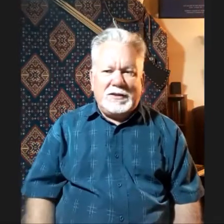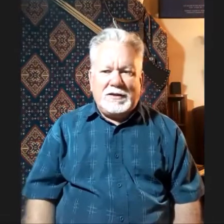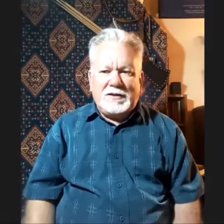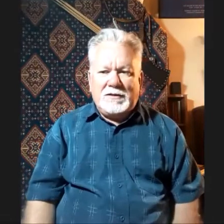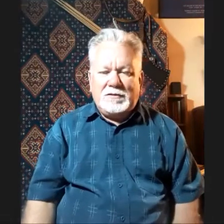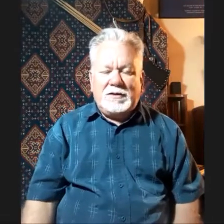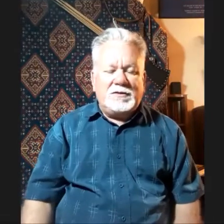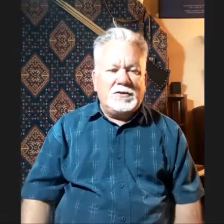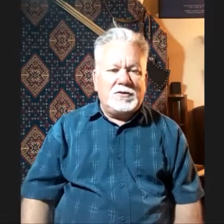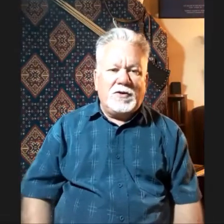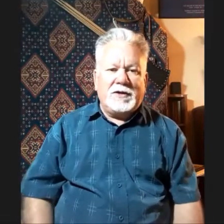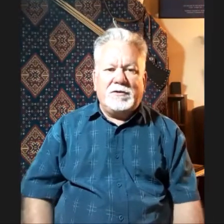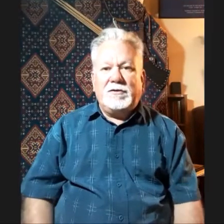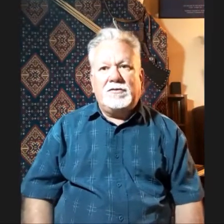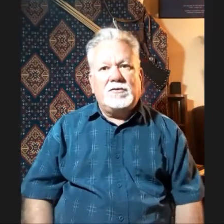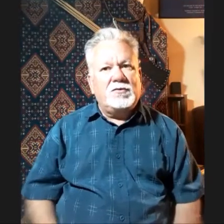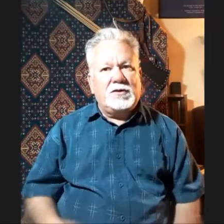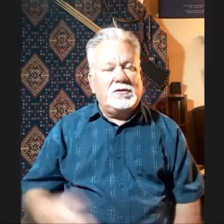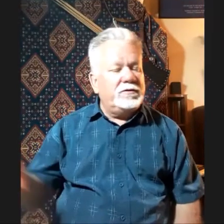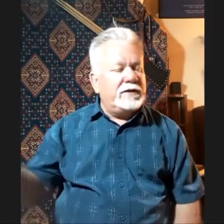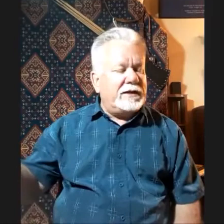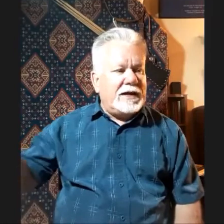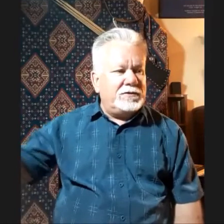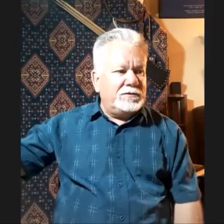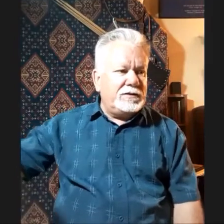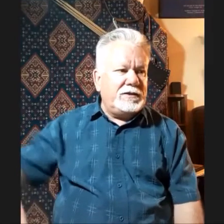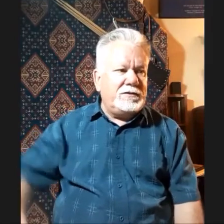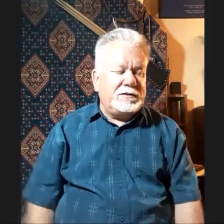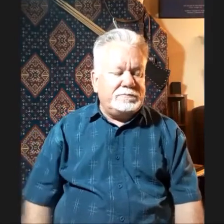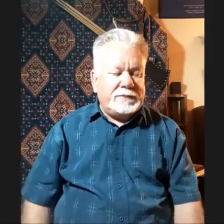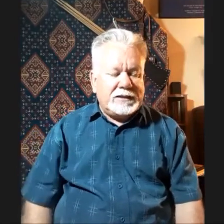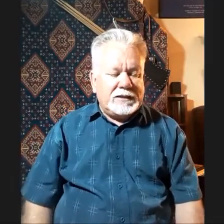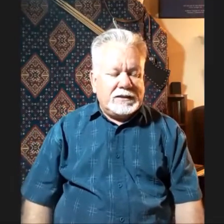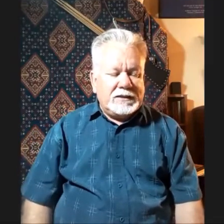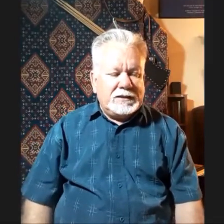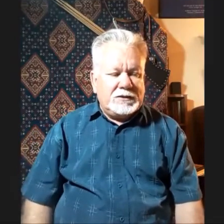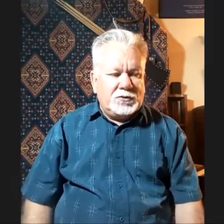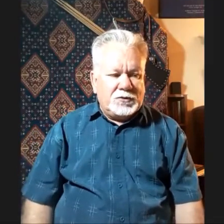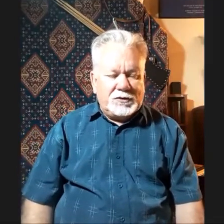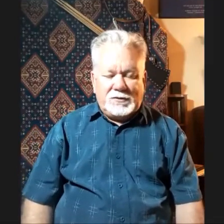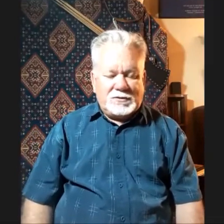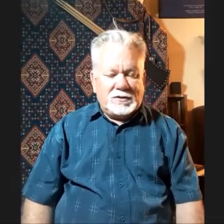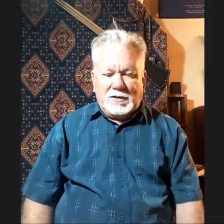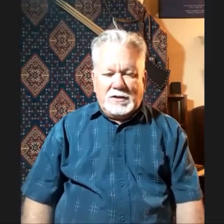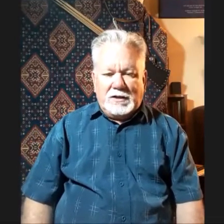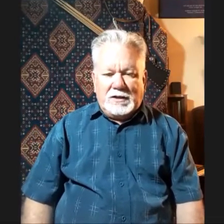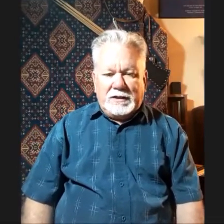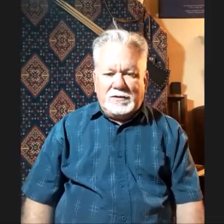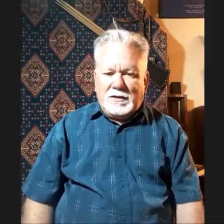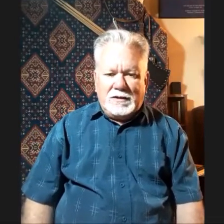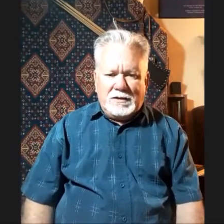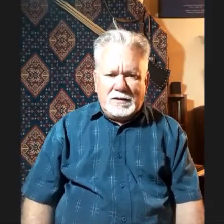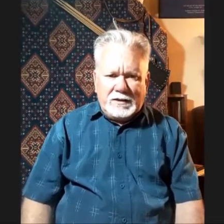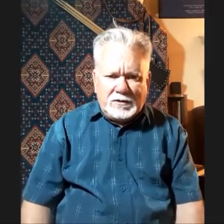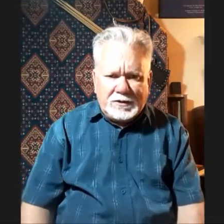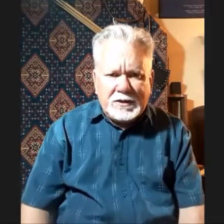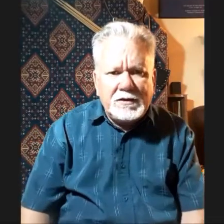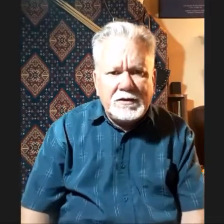think, into the taiga areas, also out in the northeast. I think in